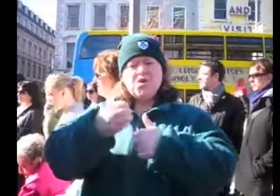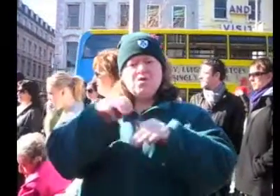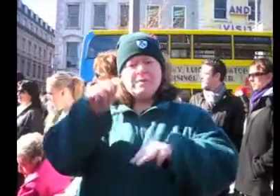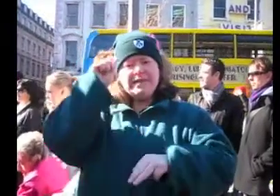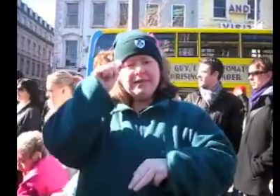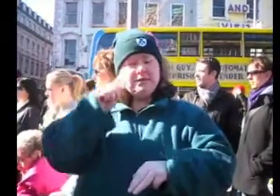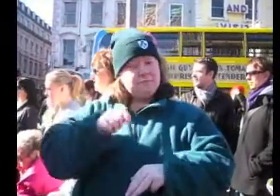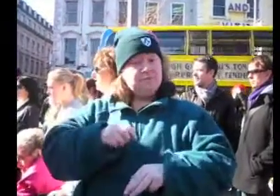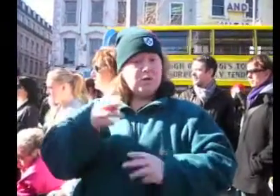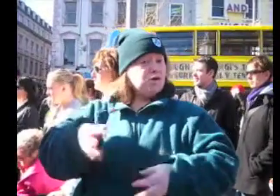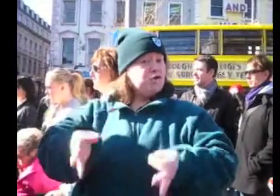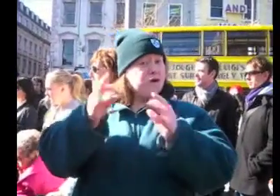near the old town,